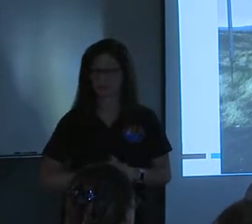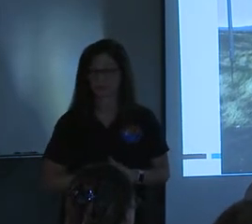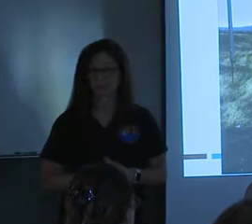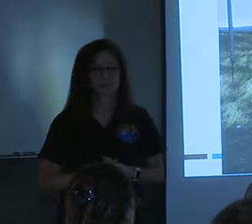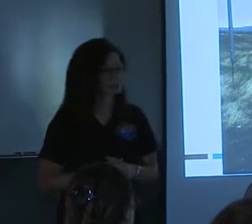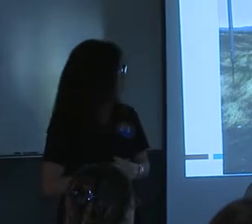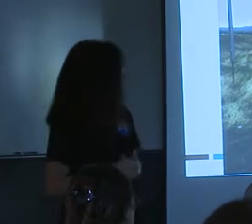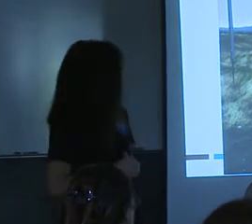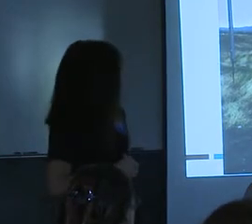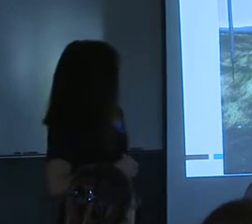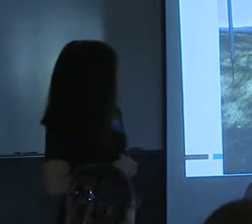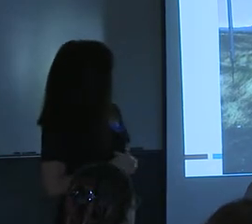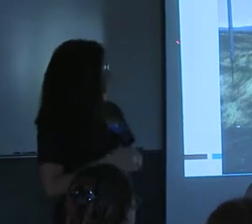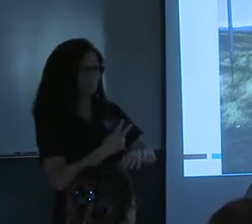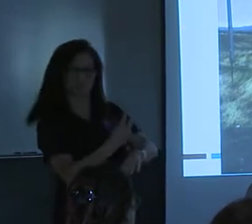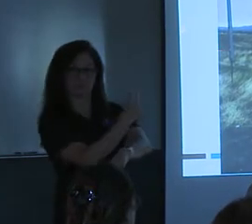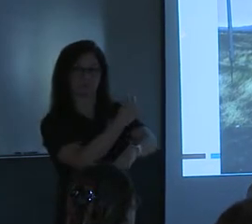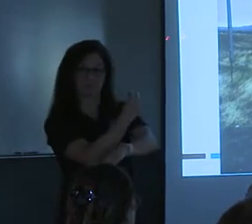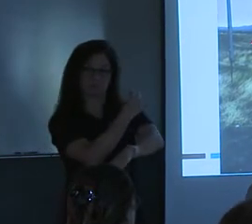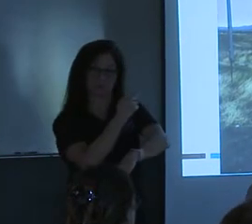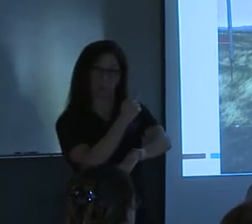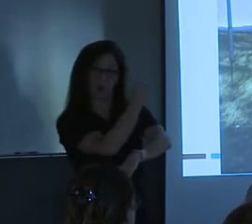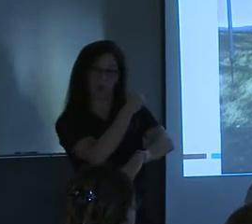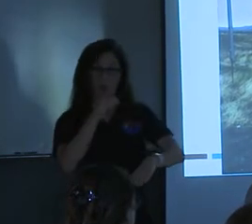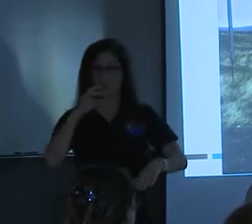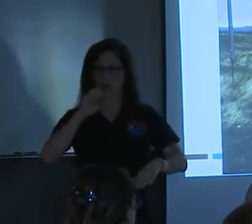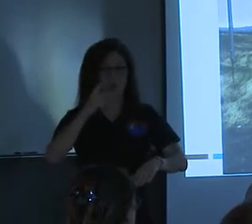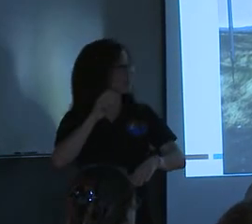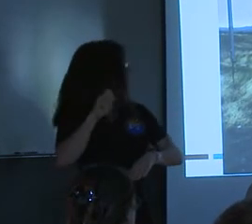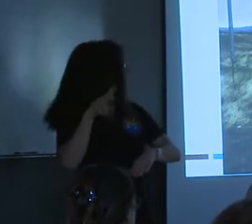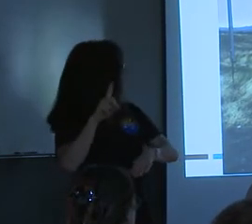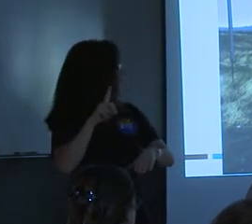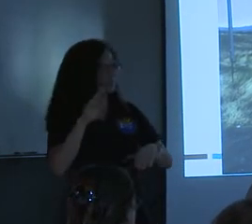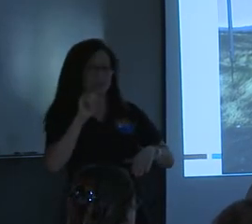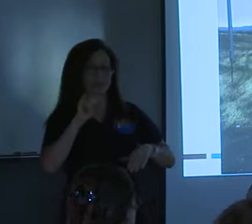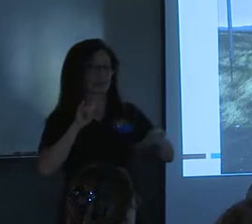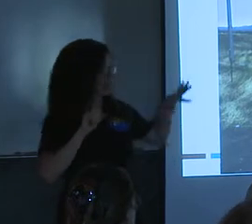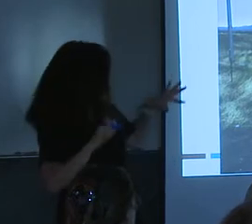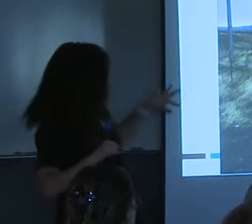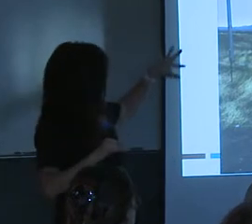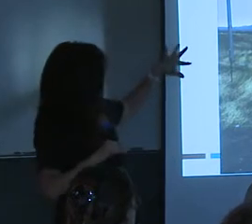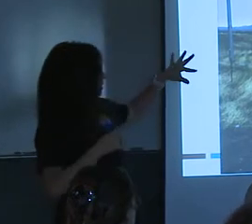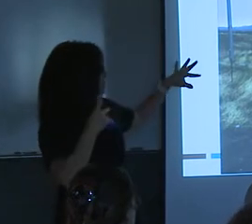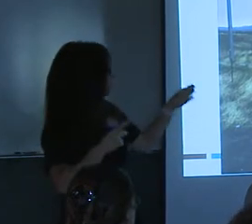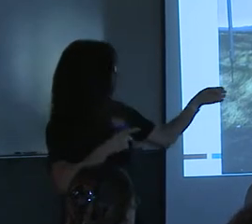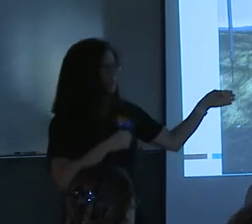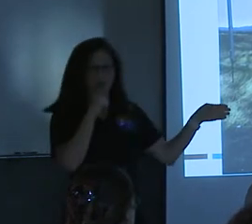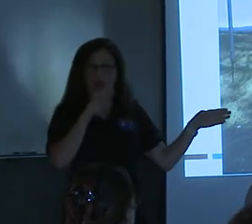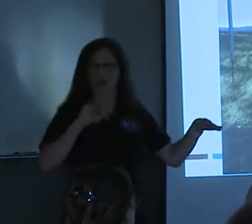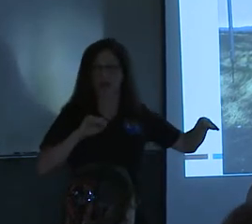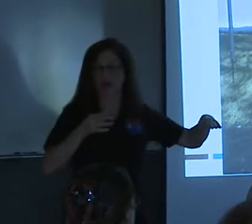And then here, we're looking back now north and then Copeland Basin is over here. As you can see, we're not on Highway 89.